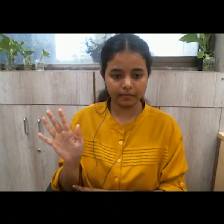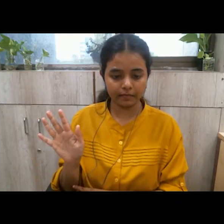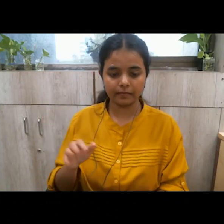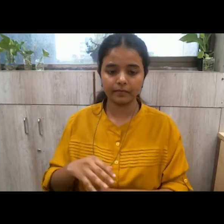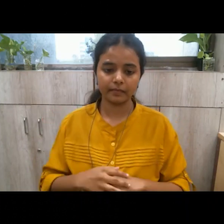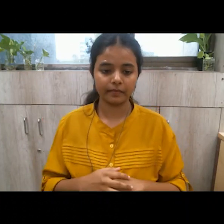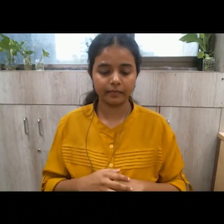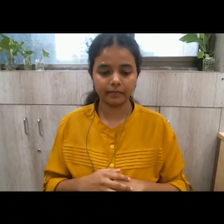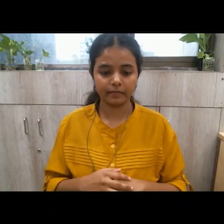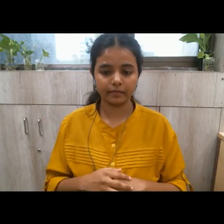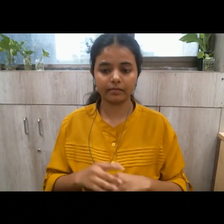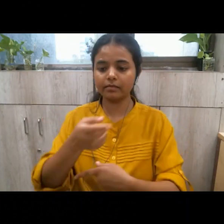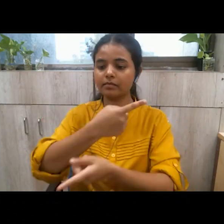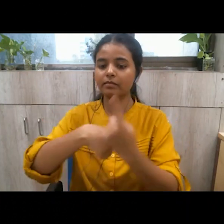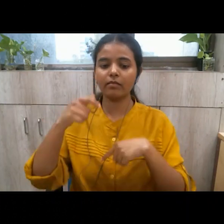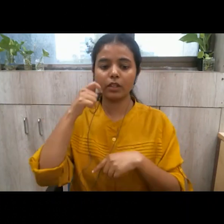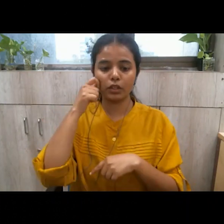if we as humans